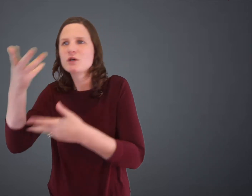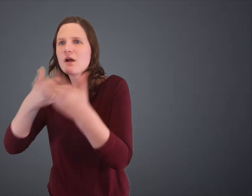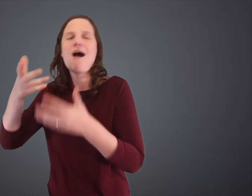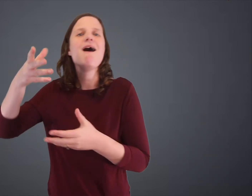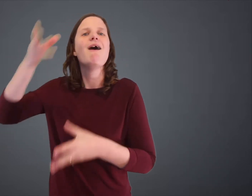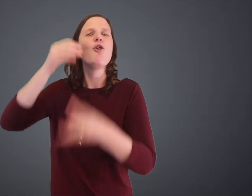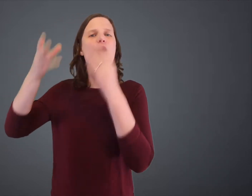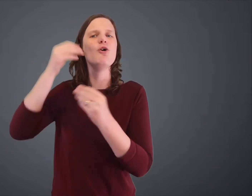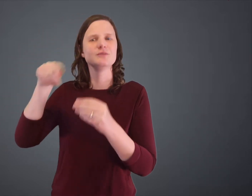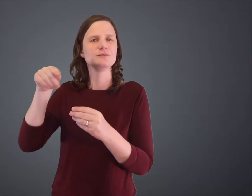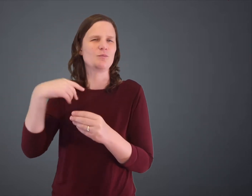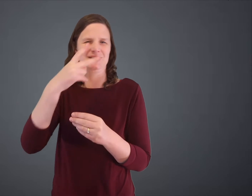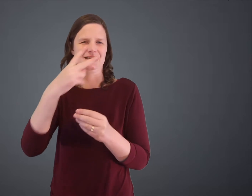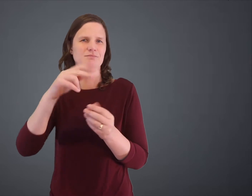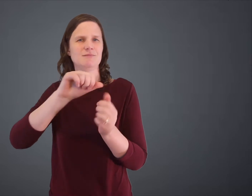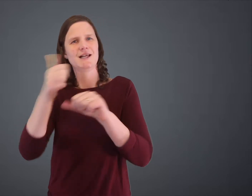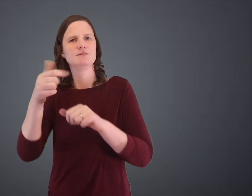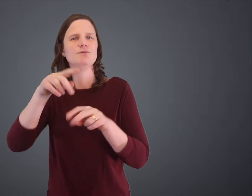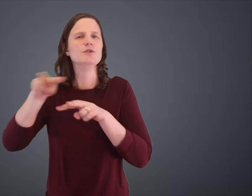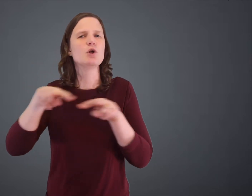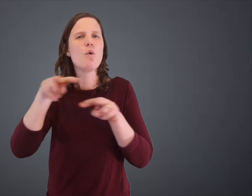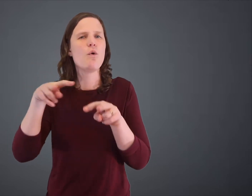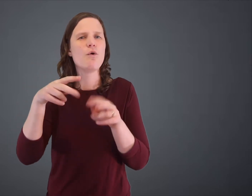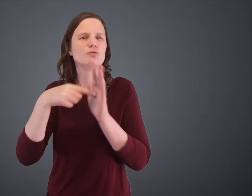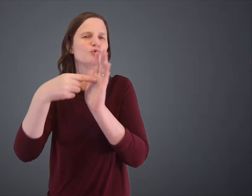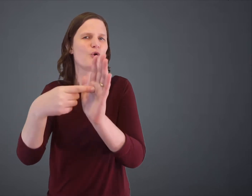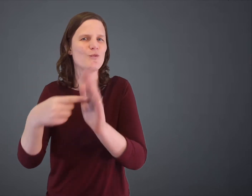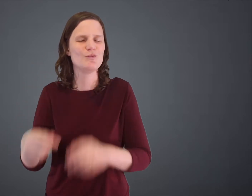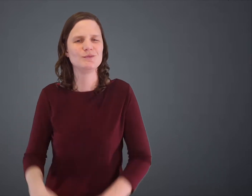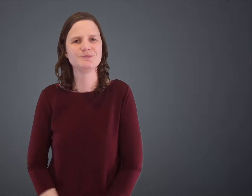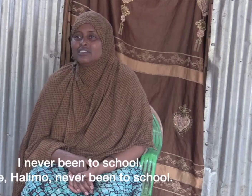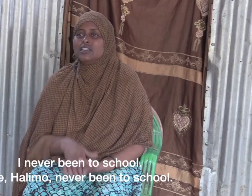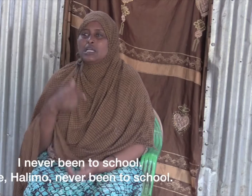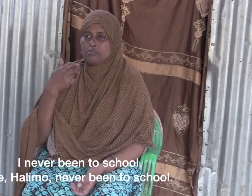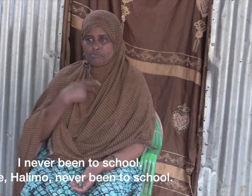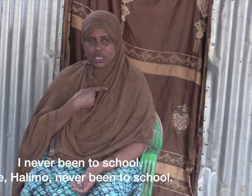other deaf refugees and interacting with them. I'll show you an example of this in the next video.